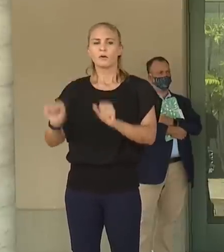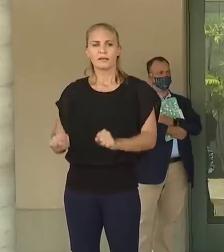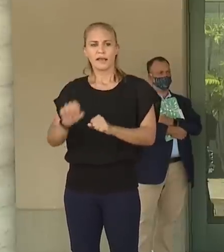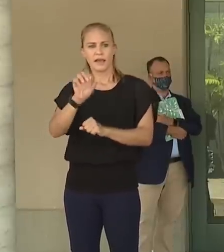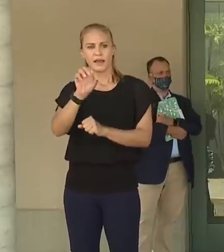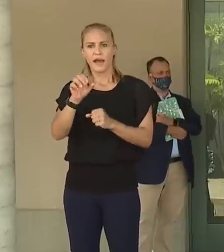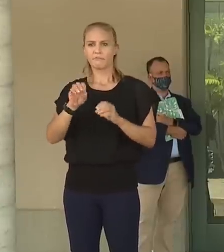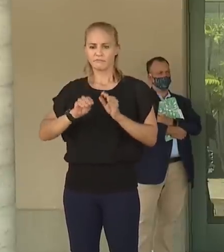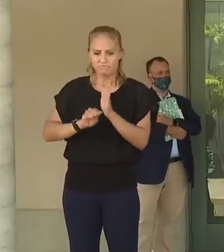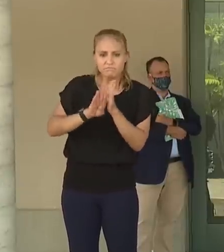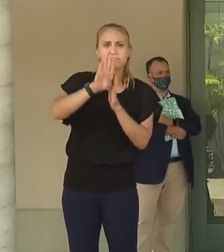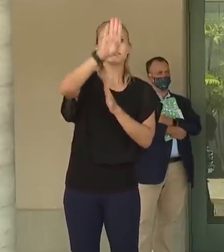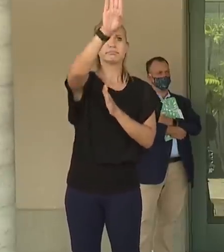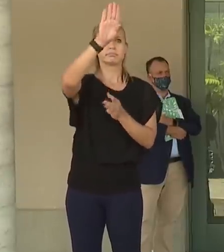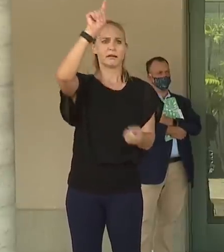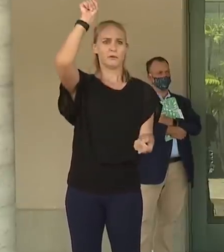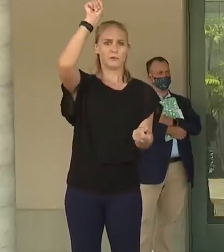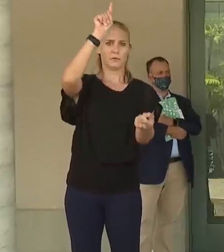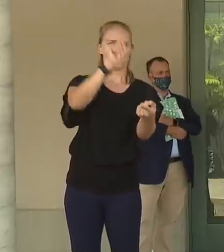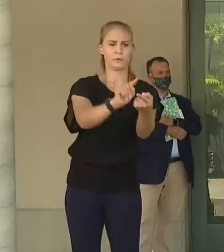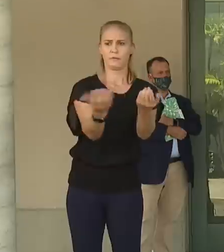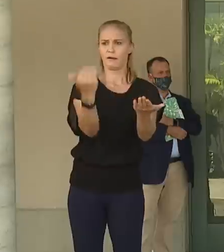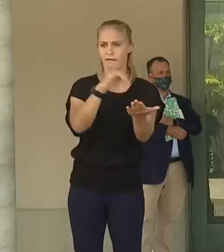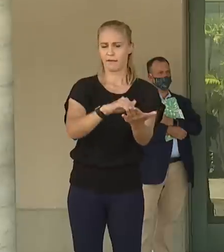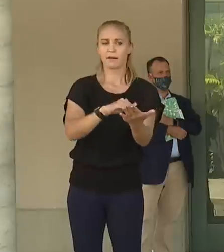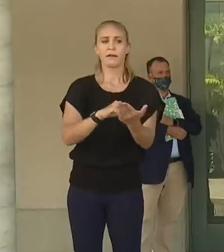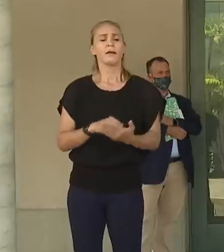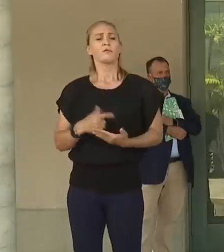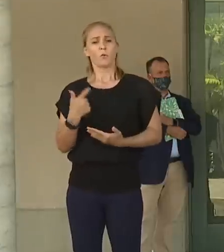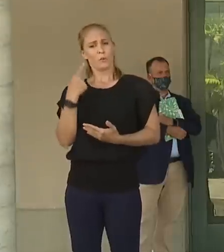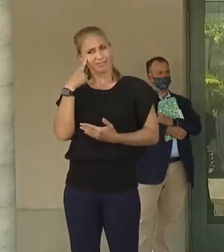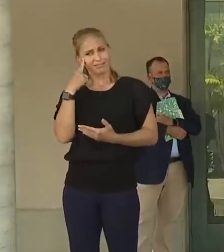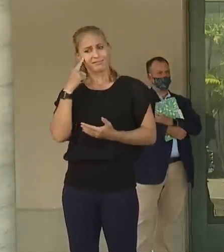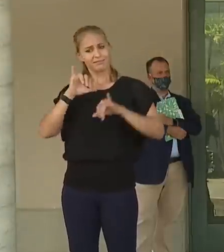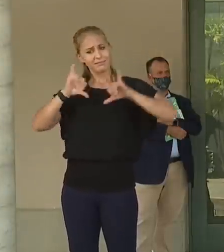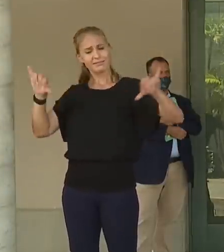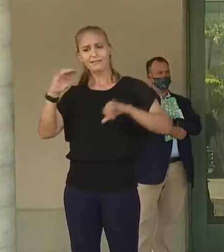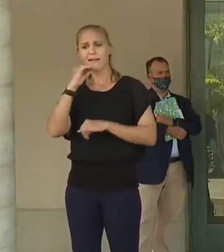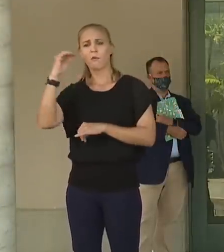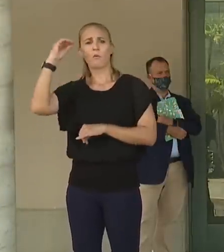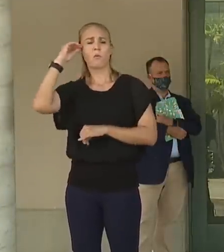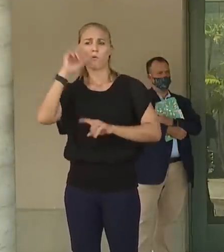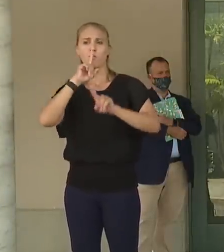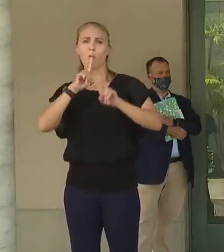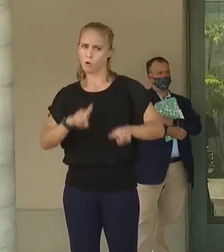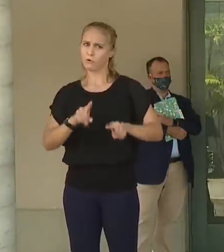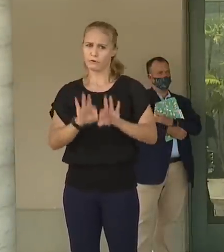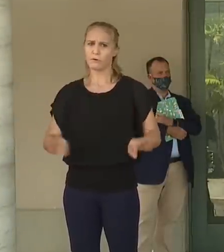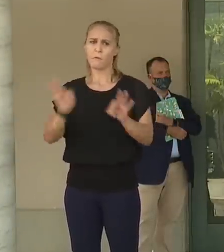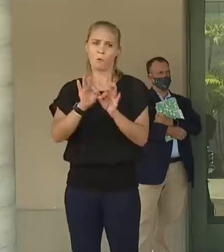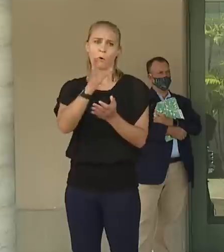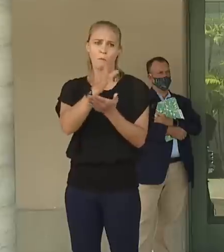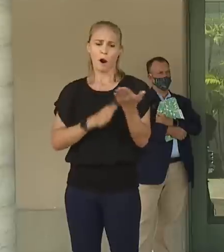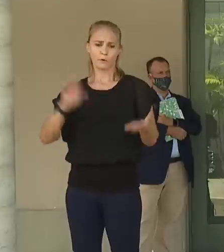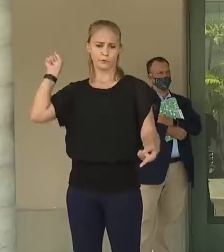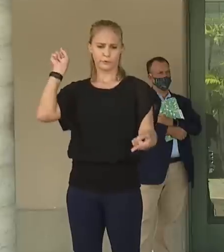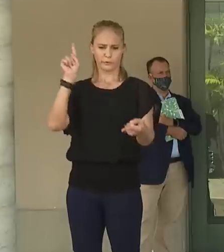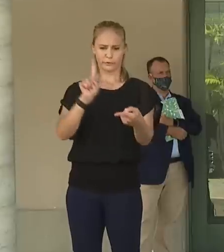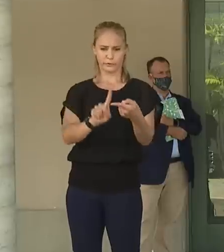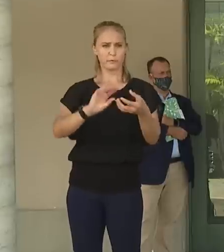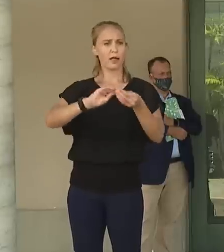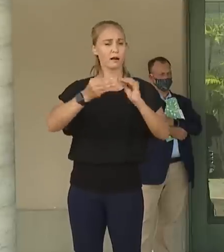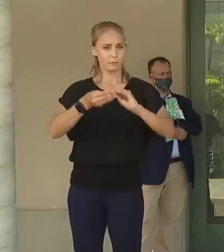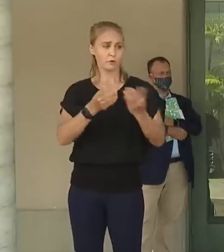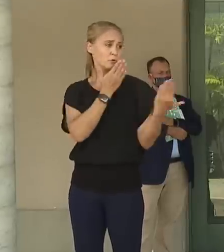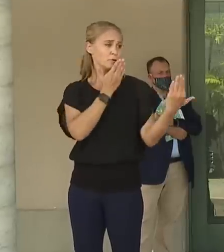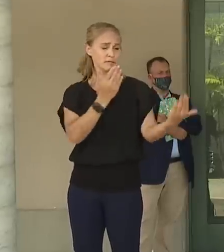surge under control. And we do believe that this stay-at-home order is the next step. So I would like to